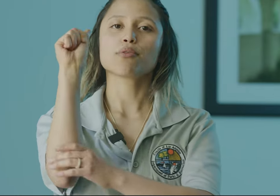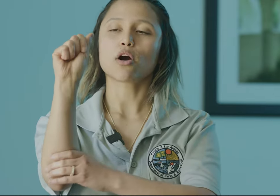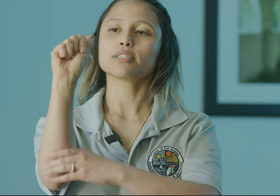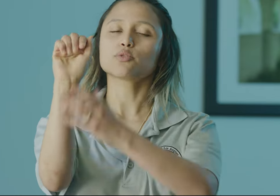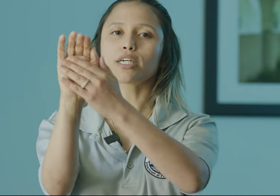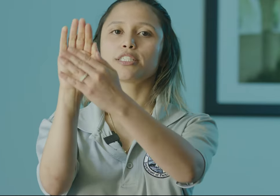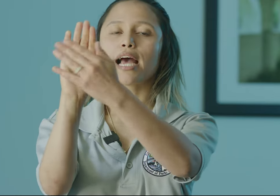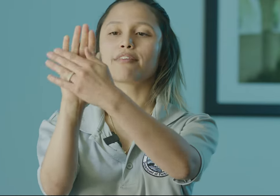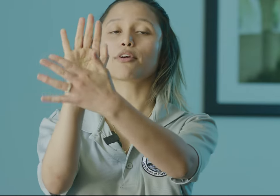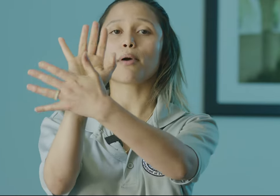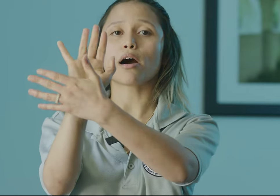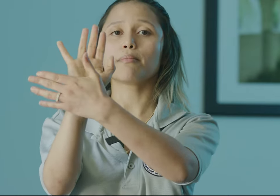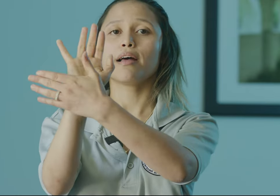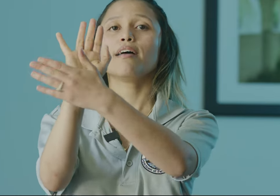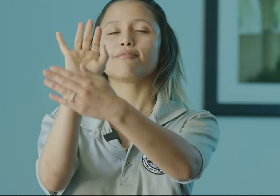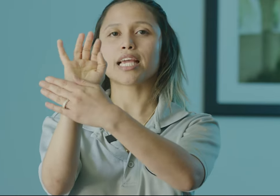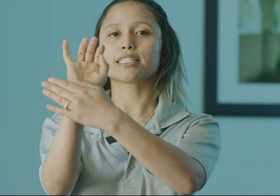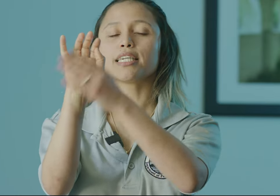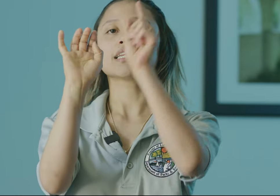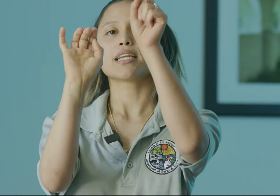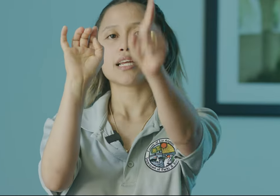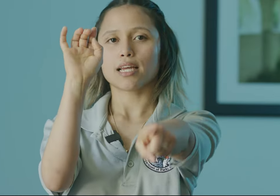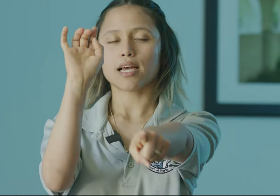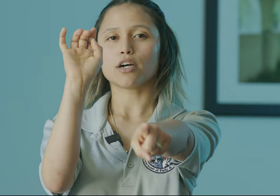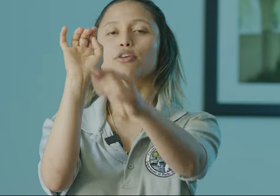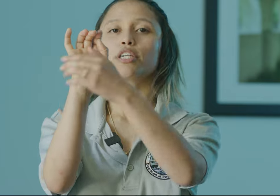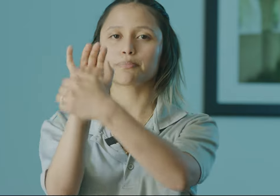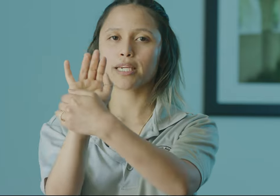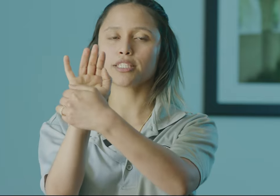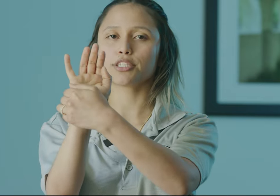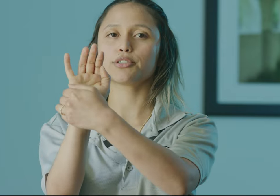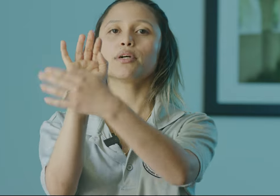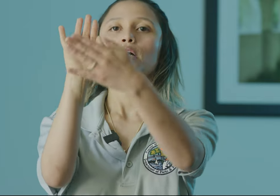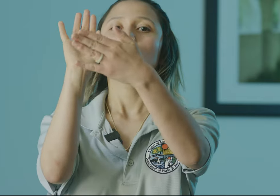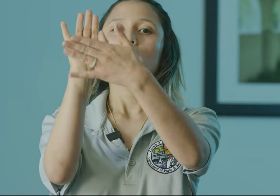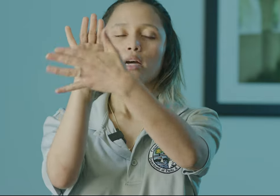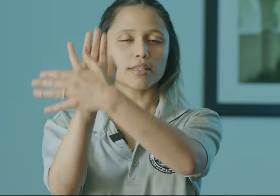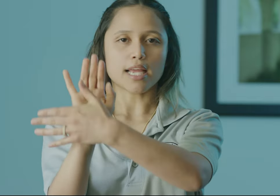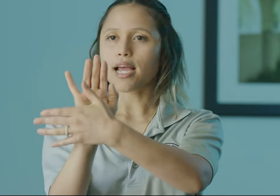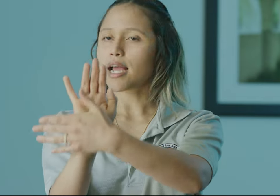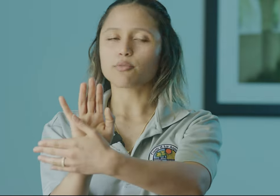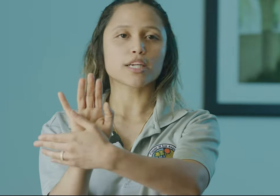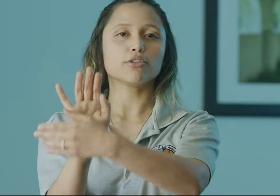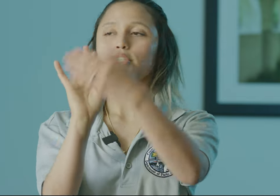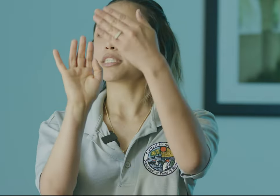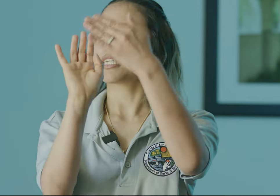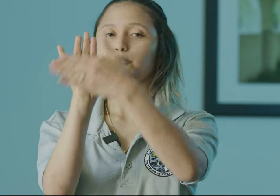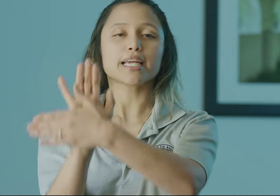always want to have your palm facing who you're speaking to, who you're explaining